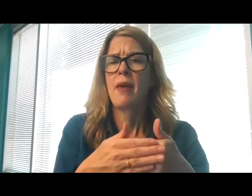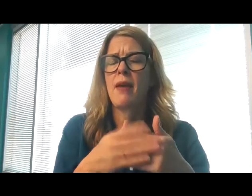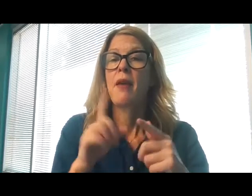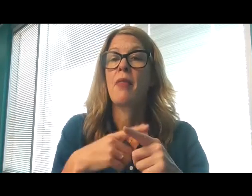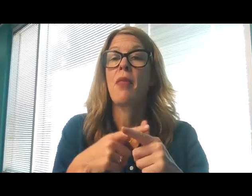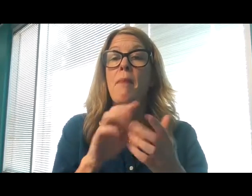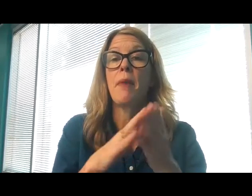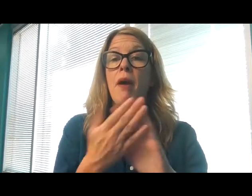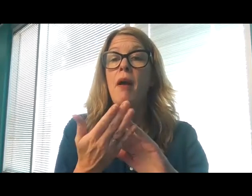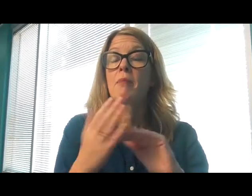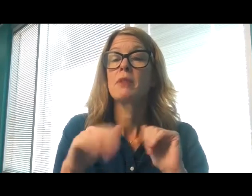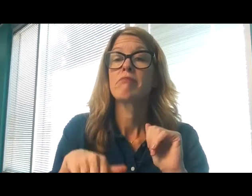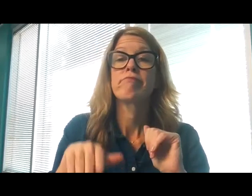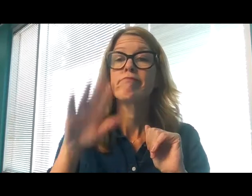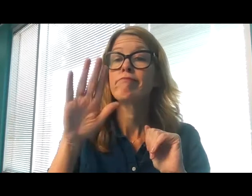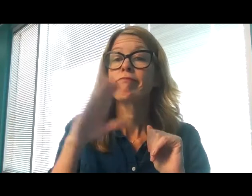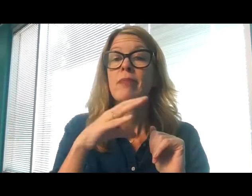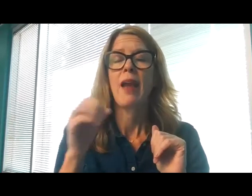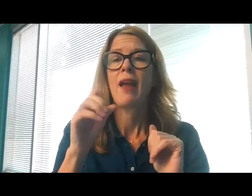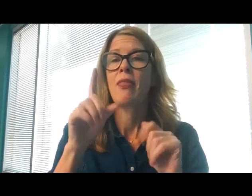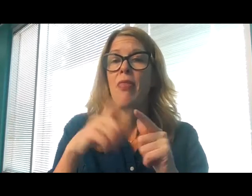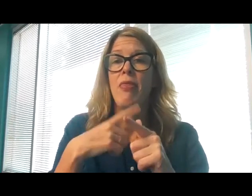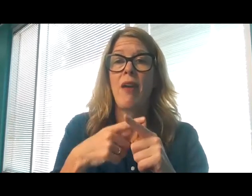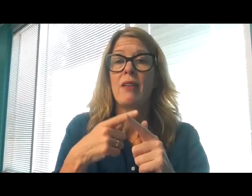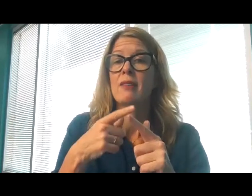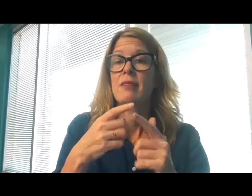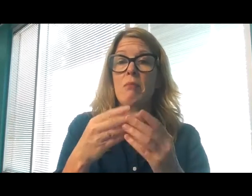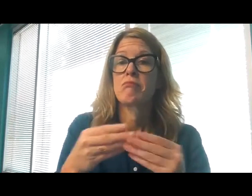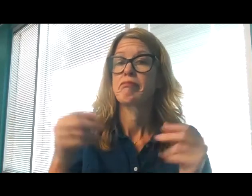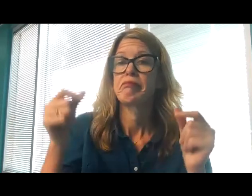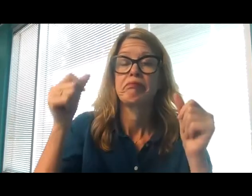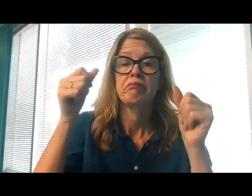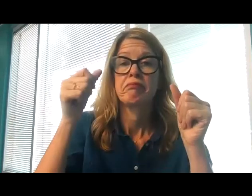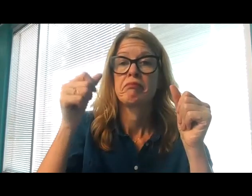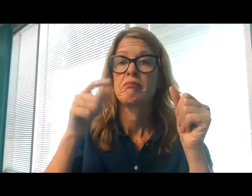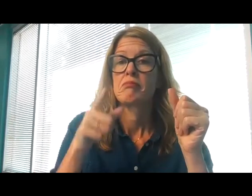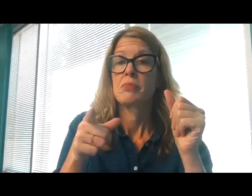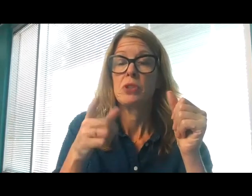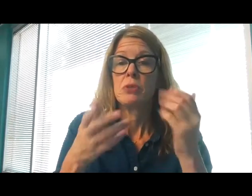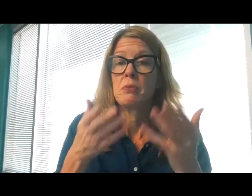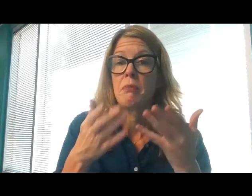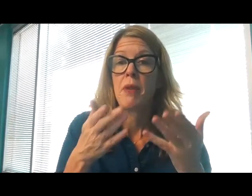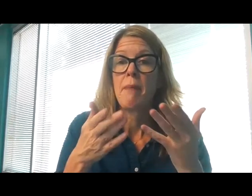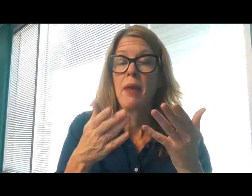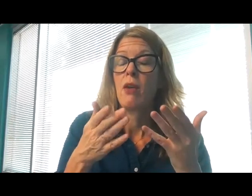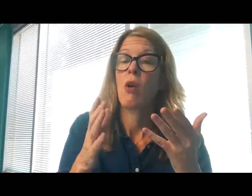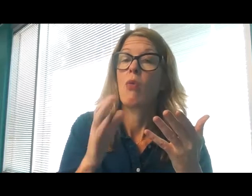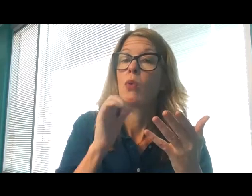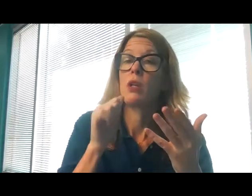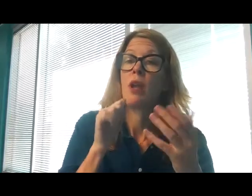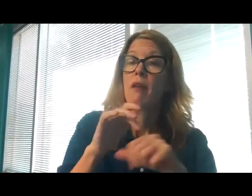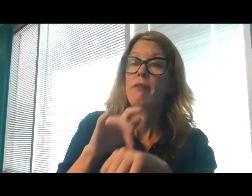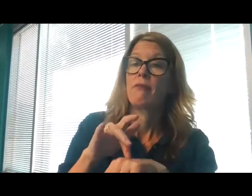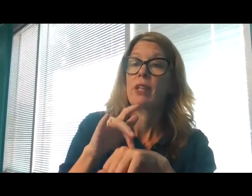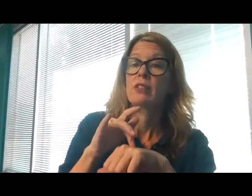withers, flees like a shadow, and does not last. Do you fix your eyes on such a one? Do you bring